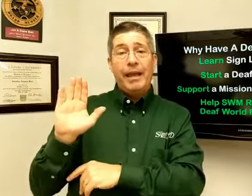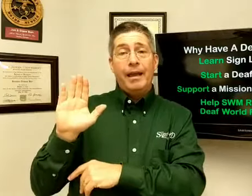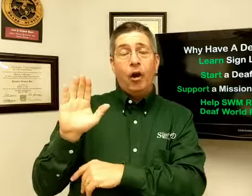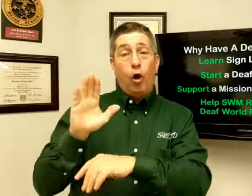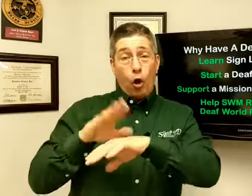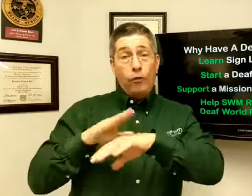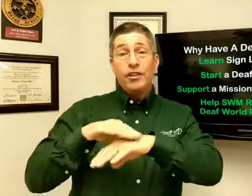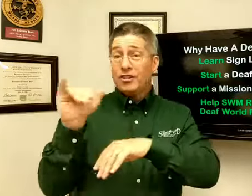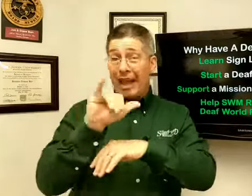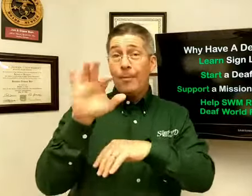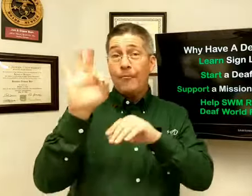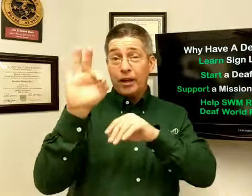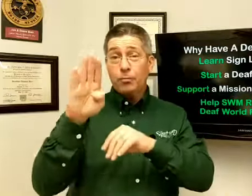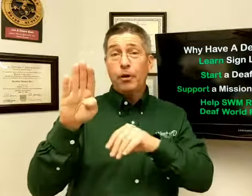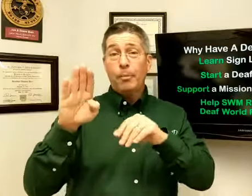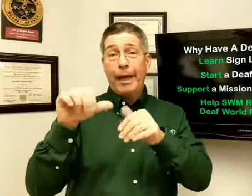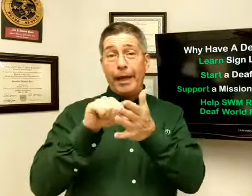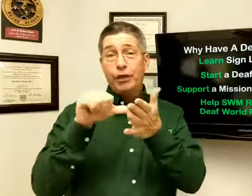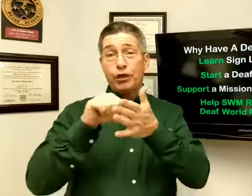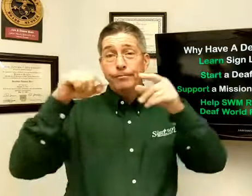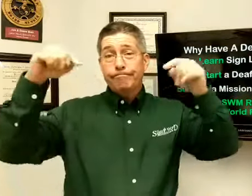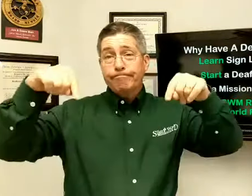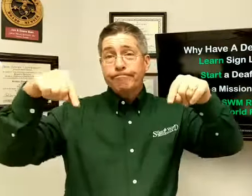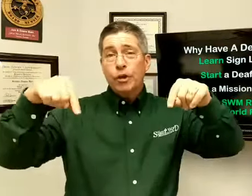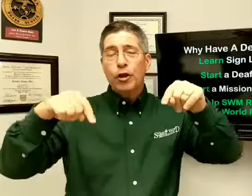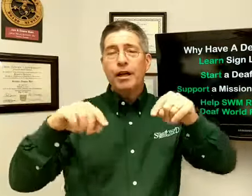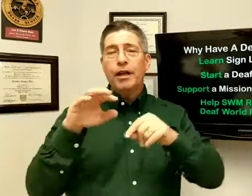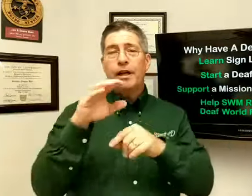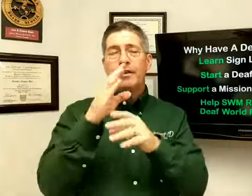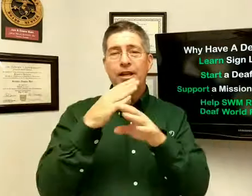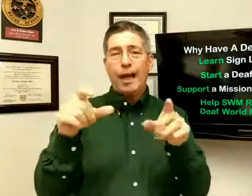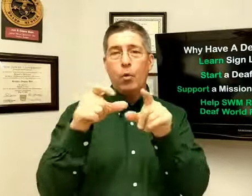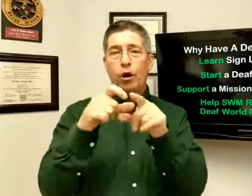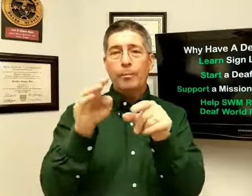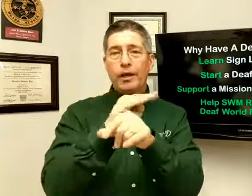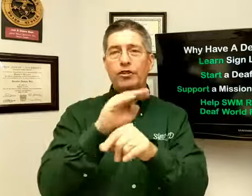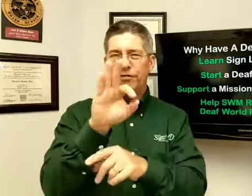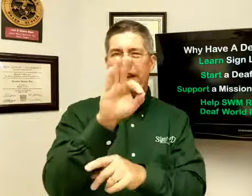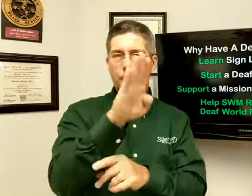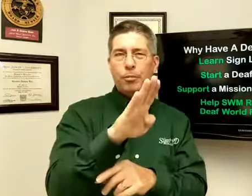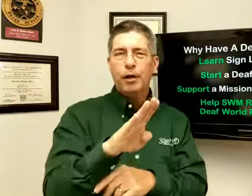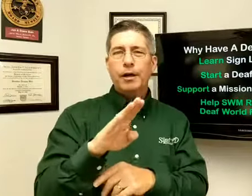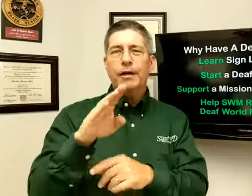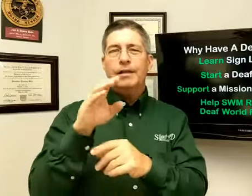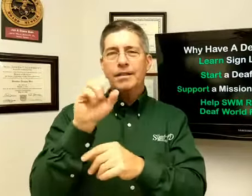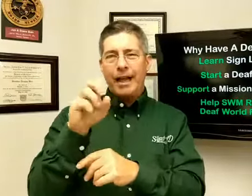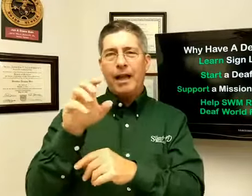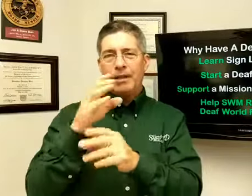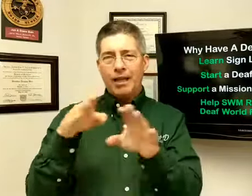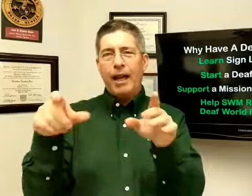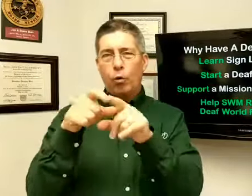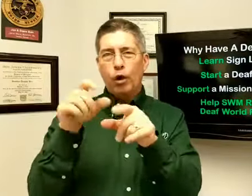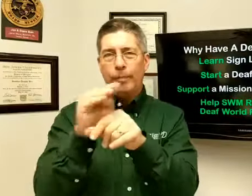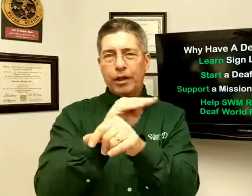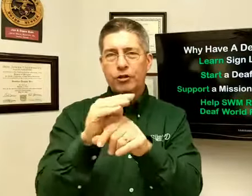On the same Facebook page. Look at Silent Word Ministries. Facebook. Silent Word Ministries.